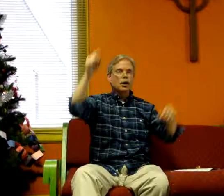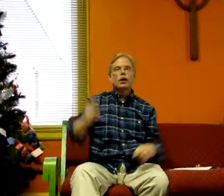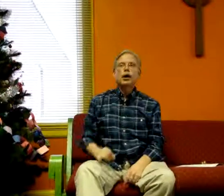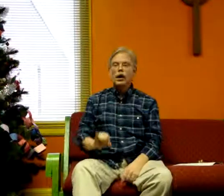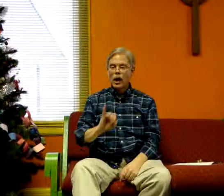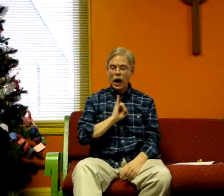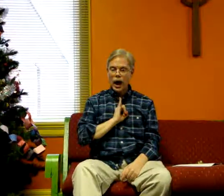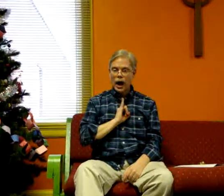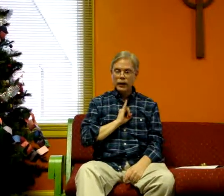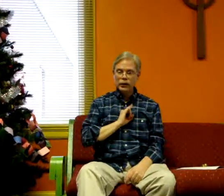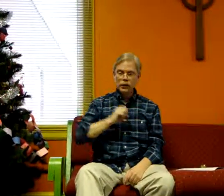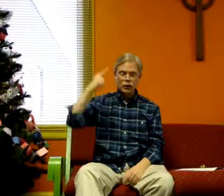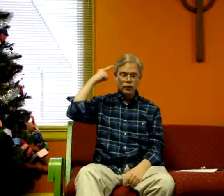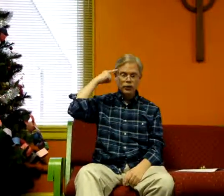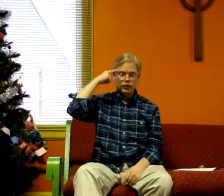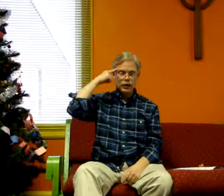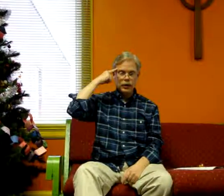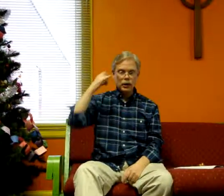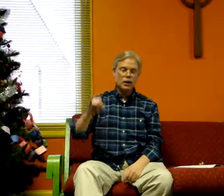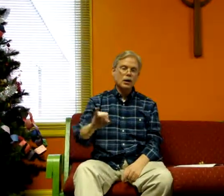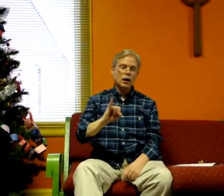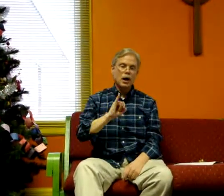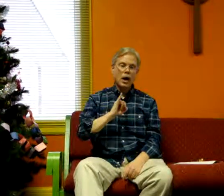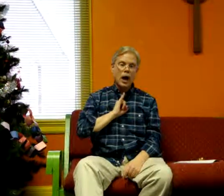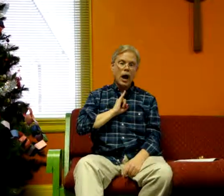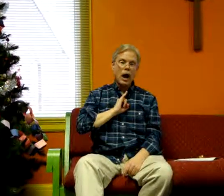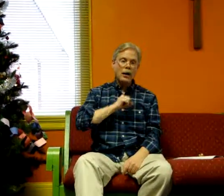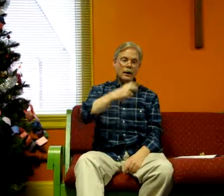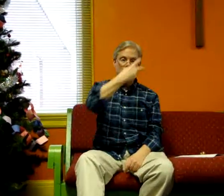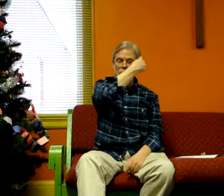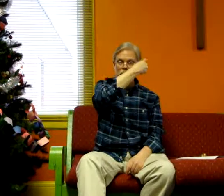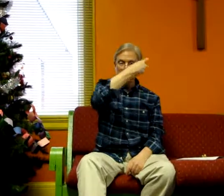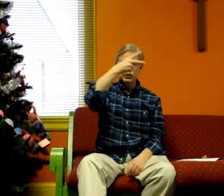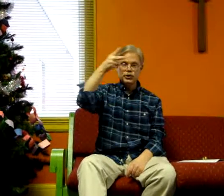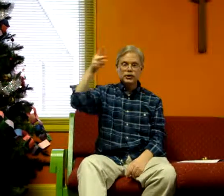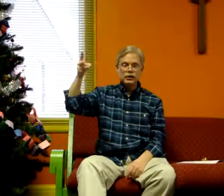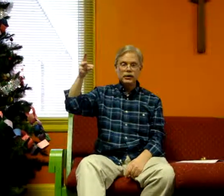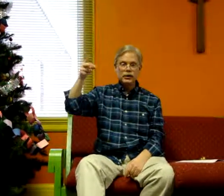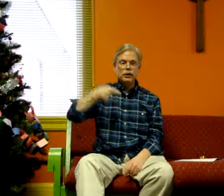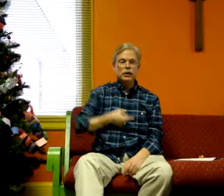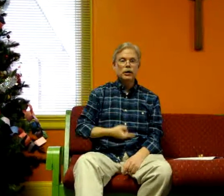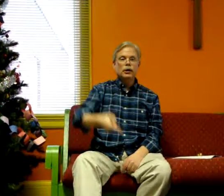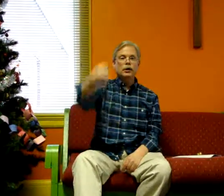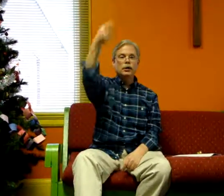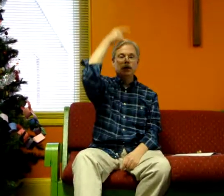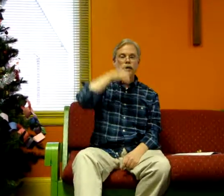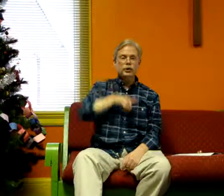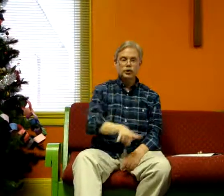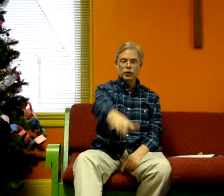I think I see eternity.